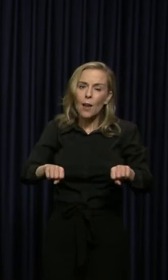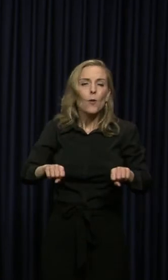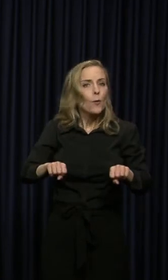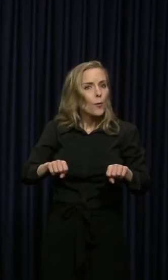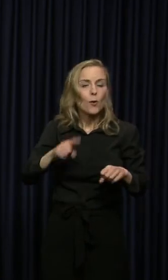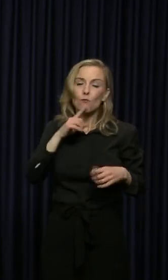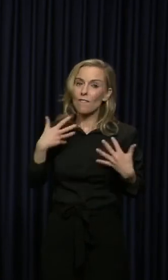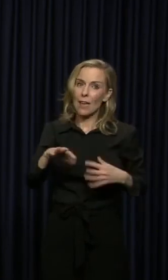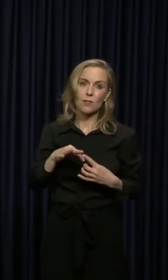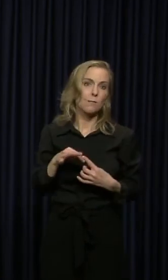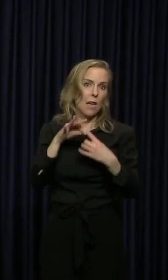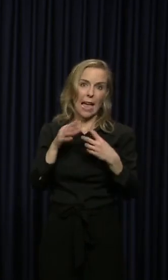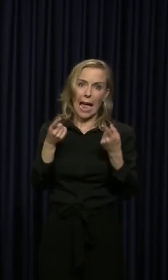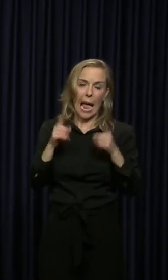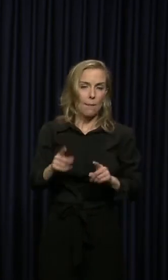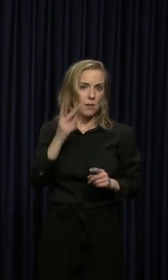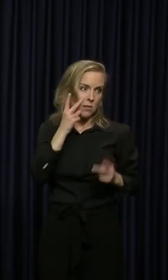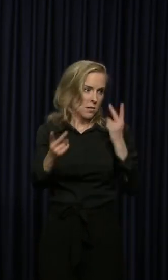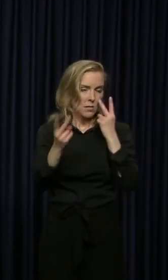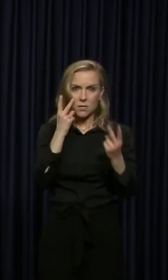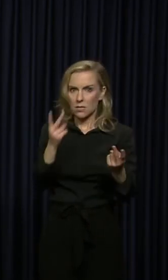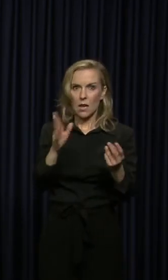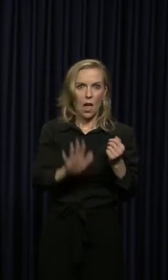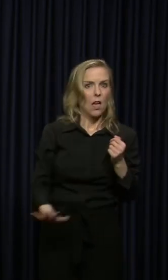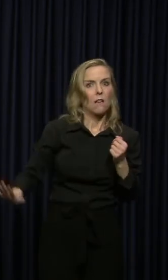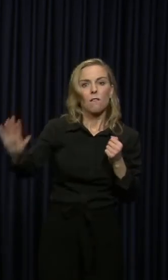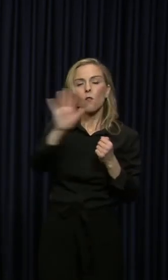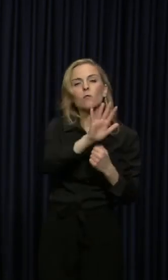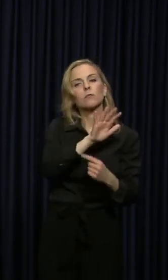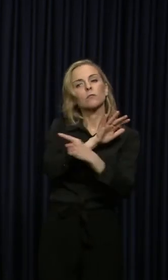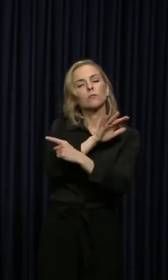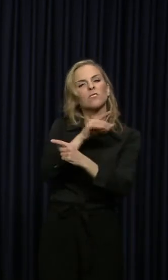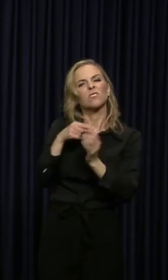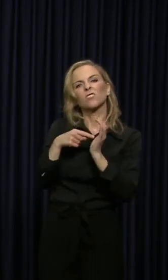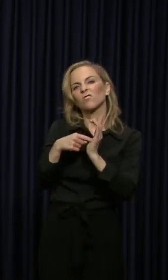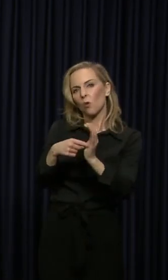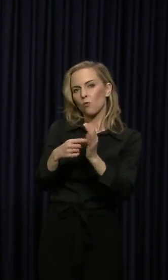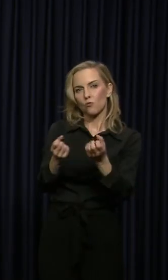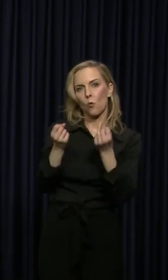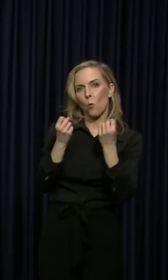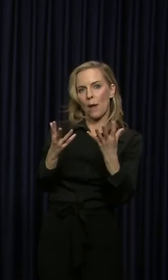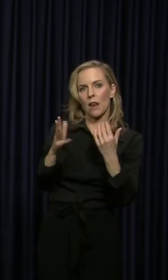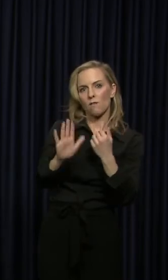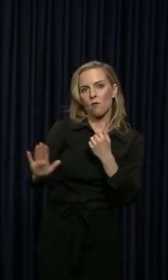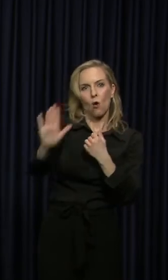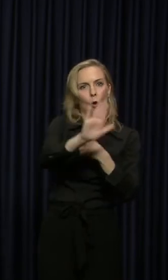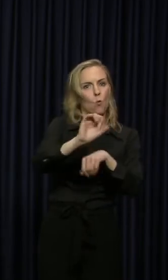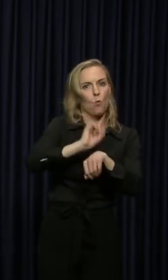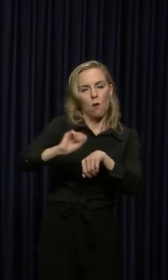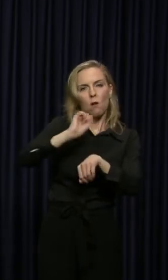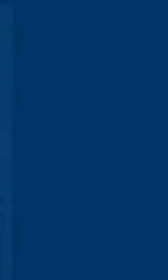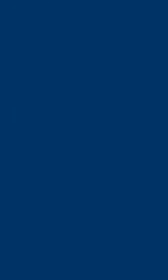happening everywhere. We have to pick just a couple of these slides. This is representative of so many of your work.